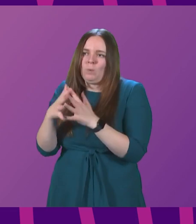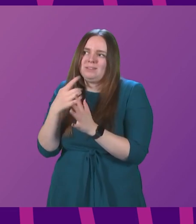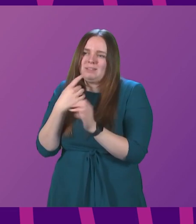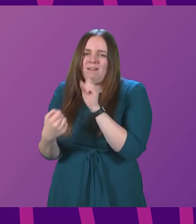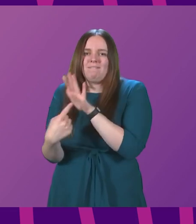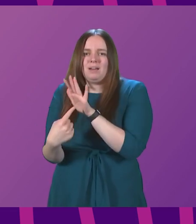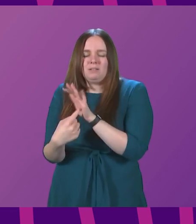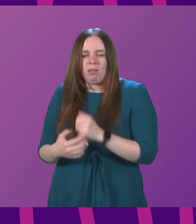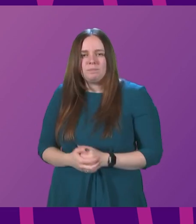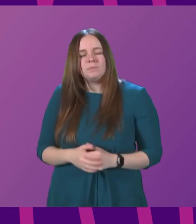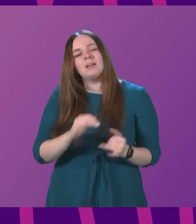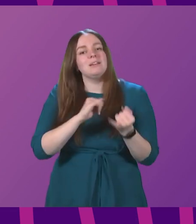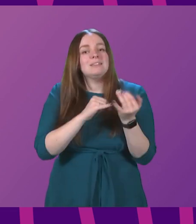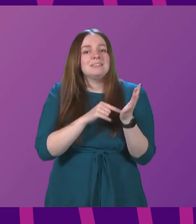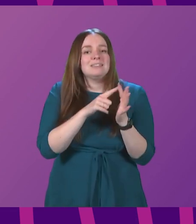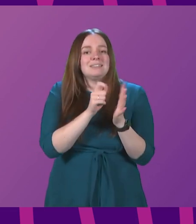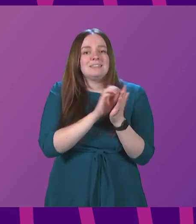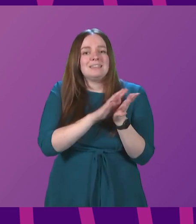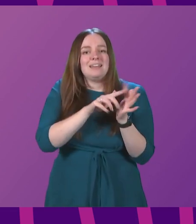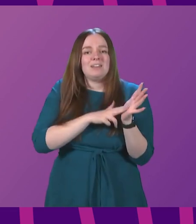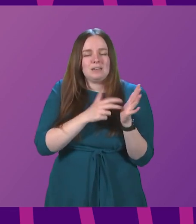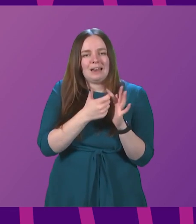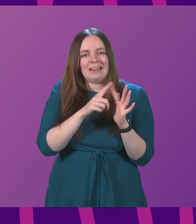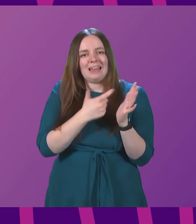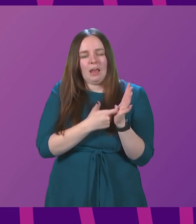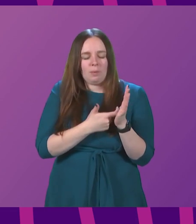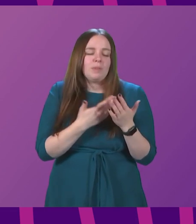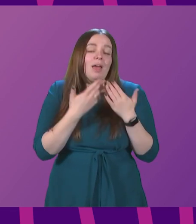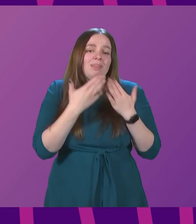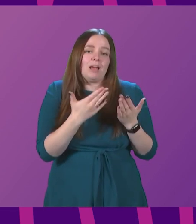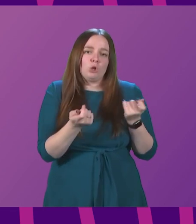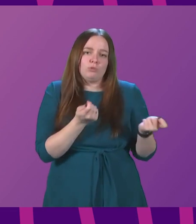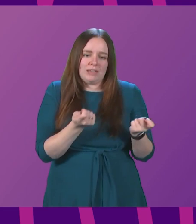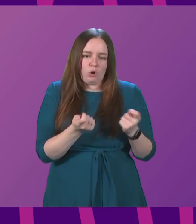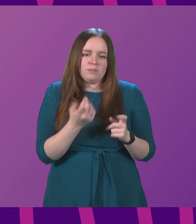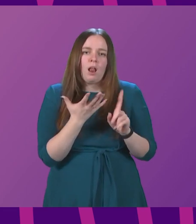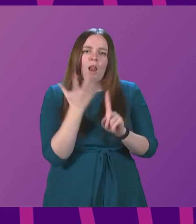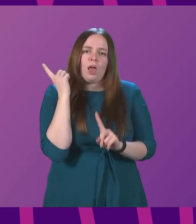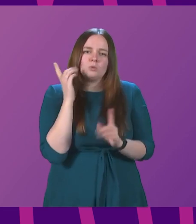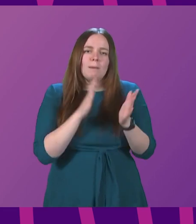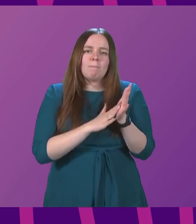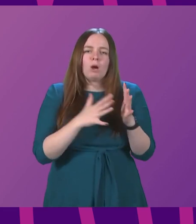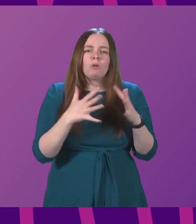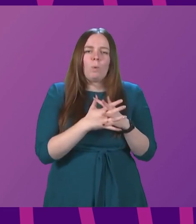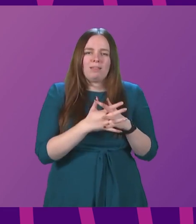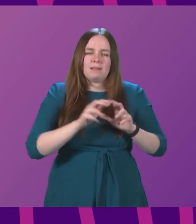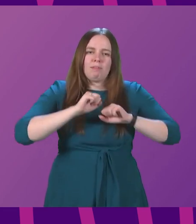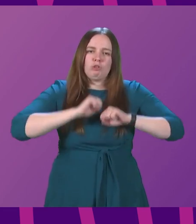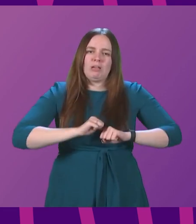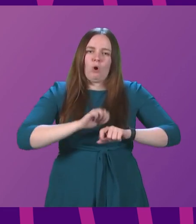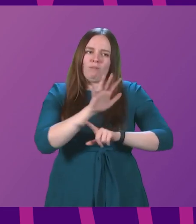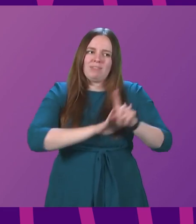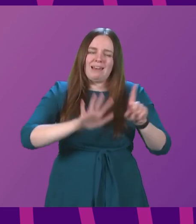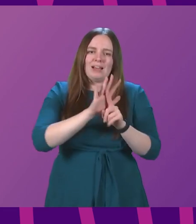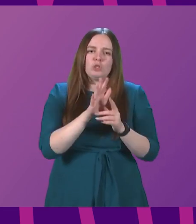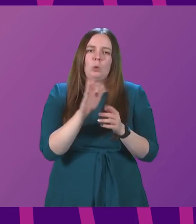And Stephen Kerr. Thank you, Thank Officer. Last week, Margaret Wilson, the Chairwoman of the National Parent